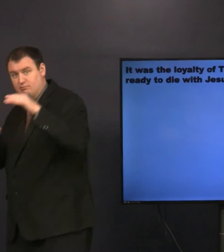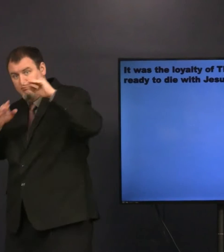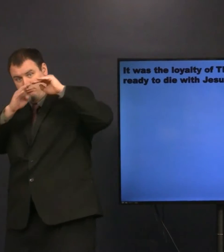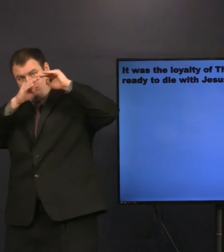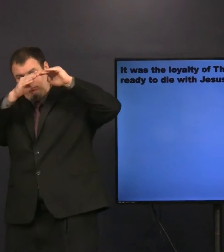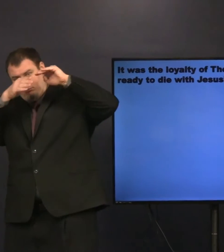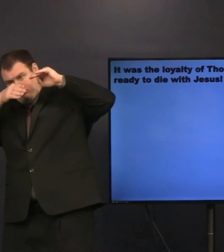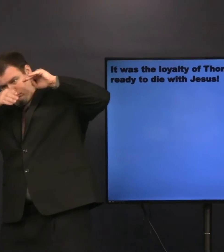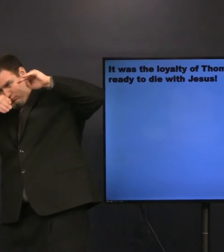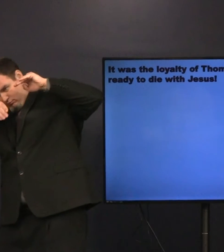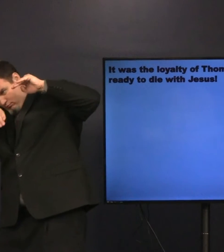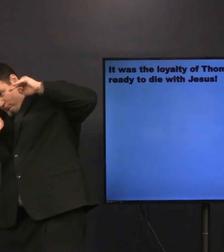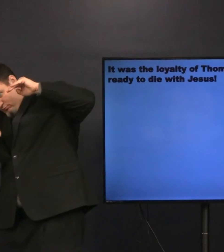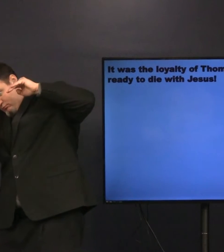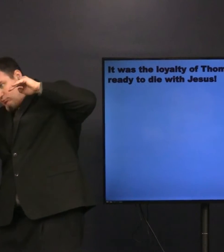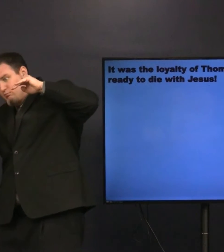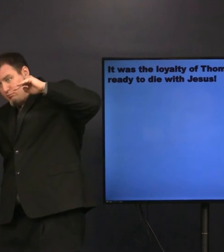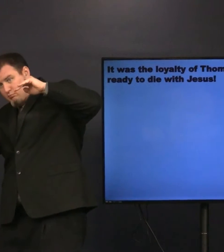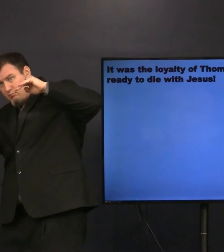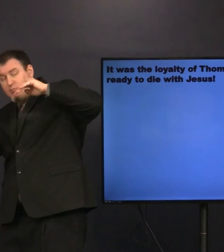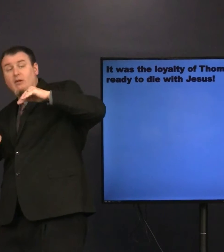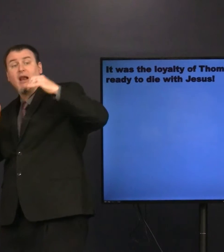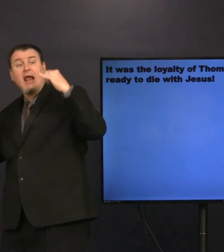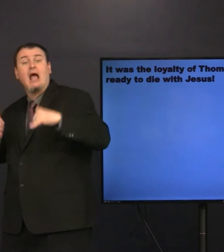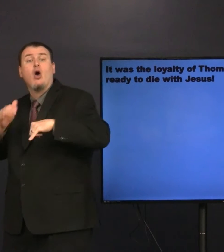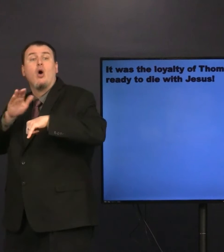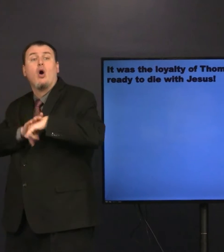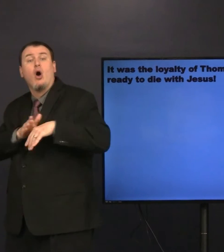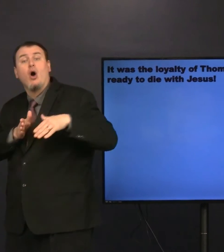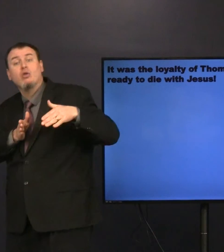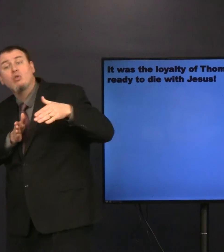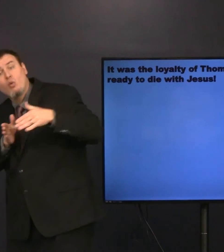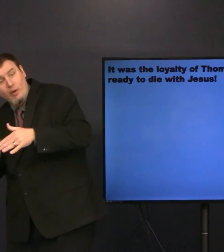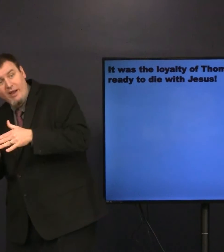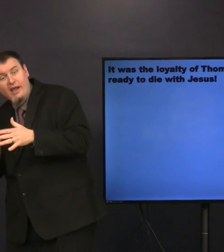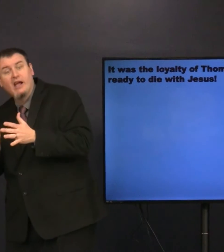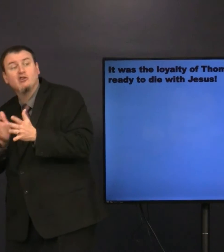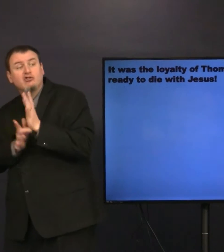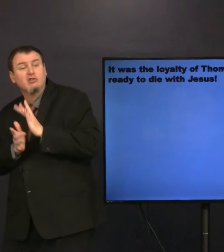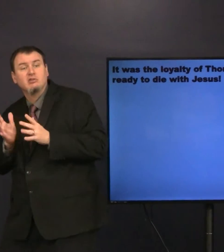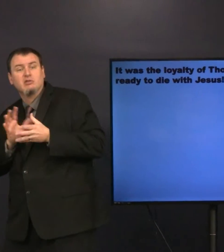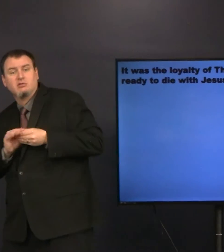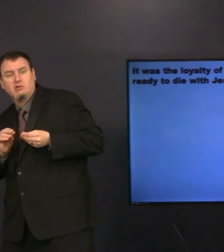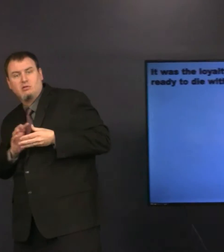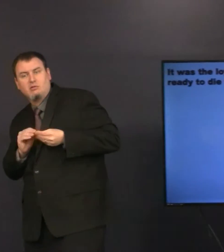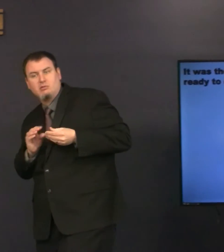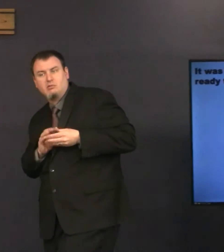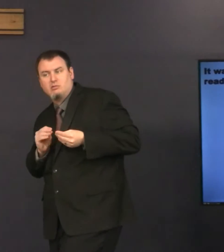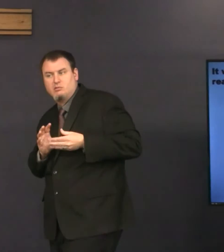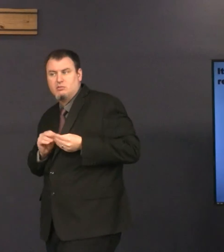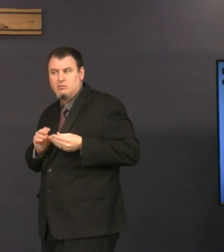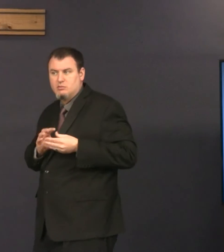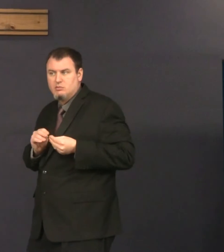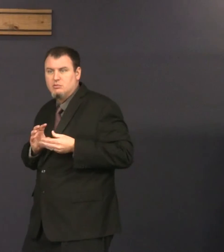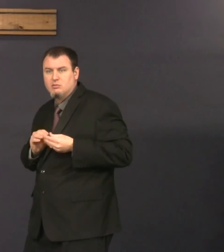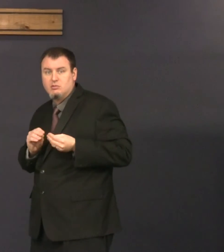down the hill. And on the way, Jesus was talking to them.